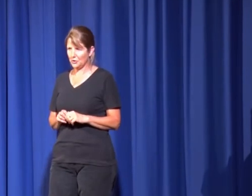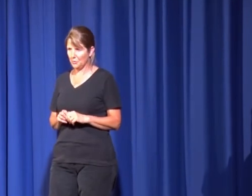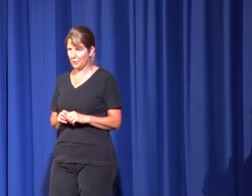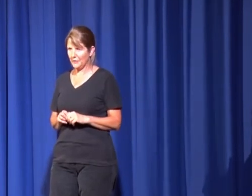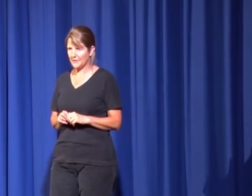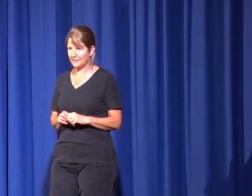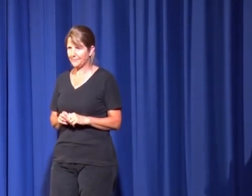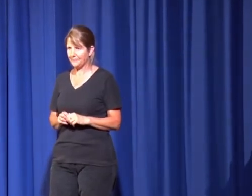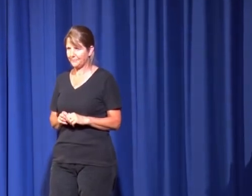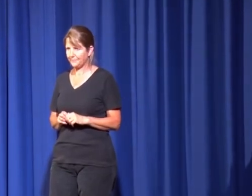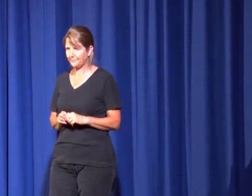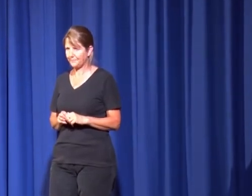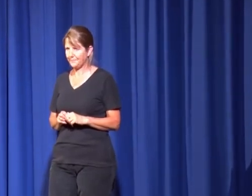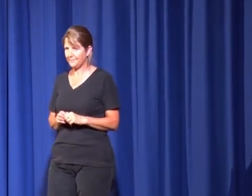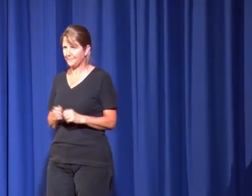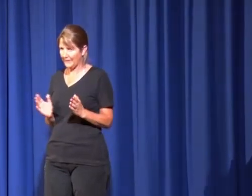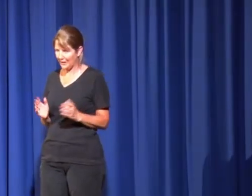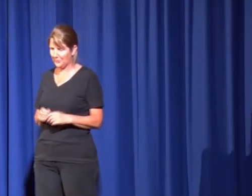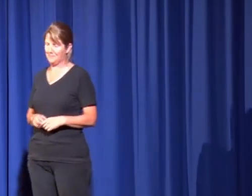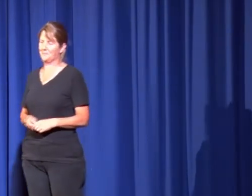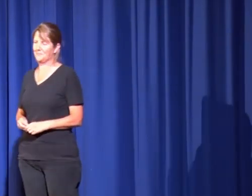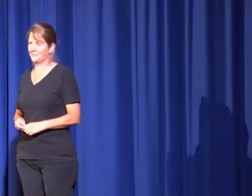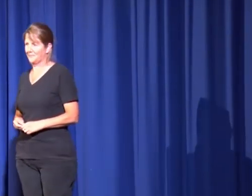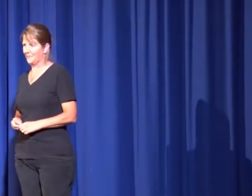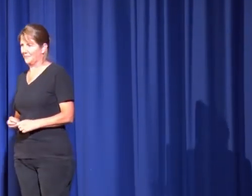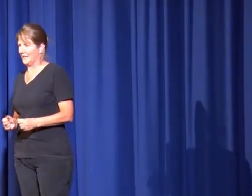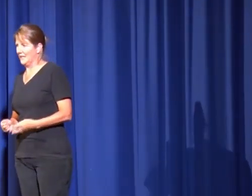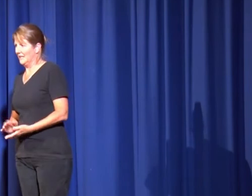two words. Thank you. Thank